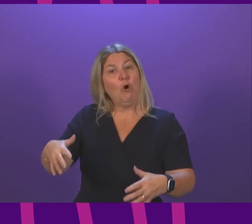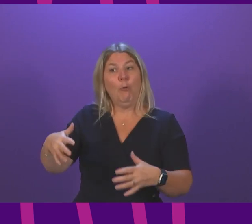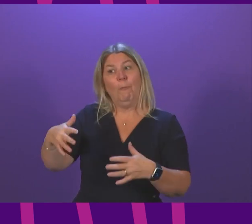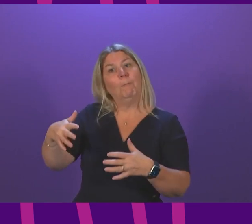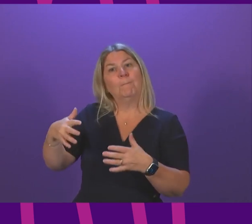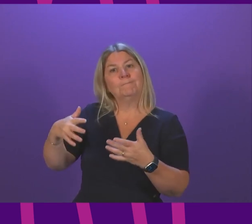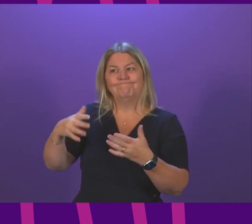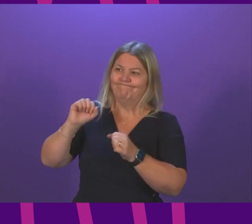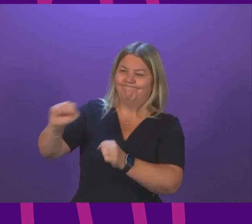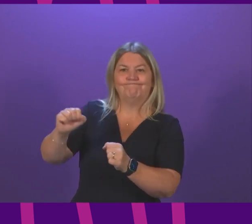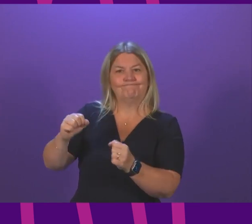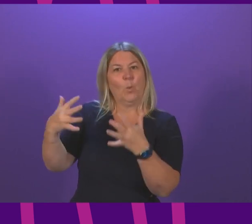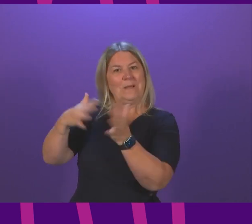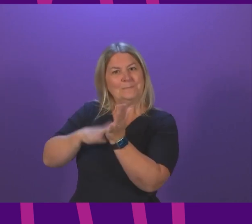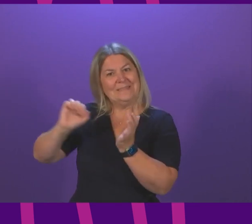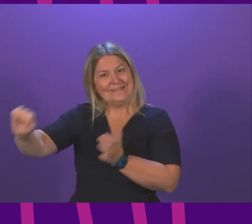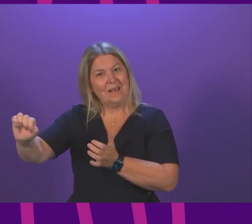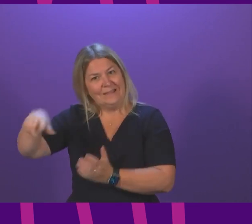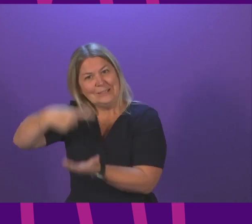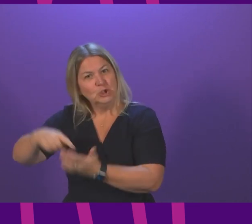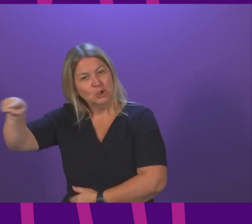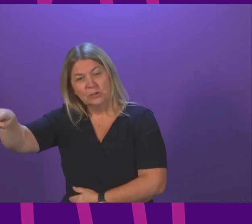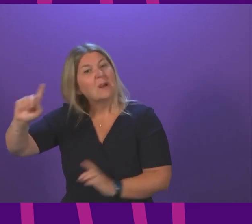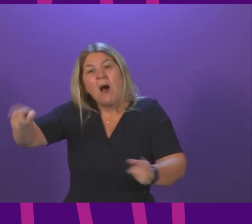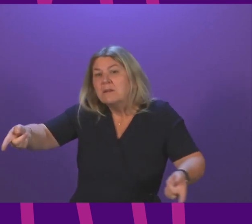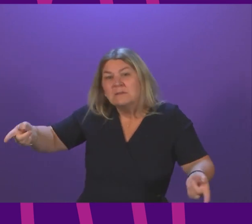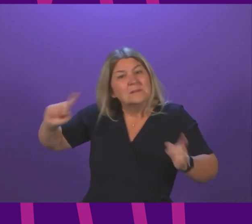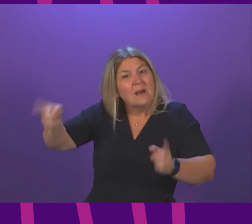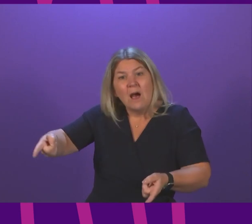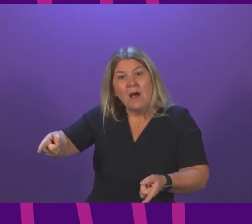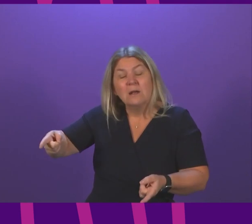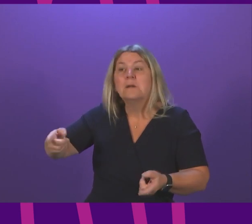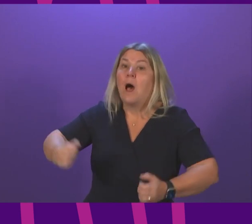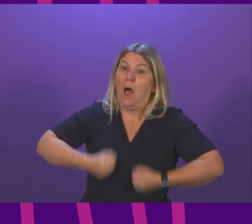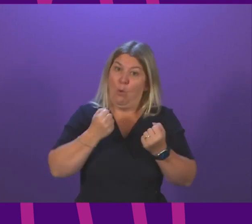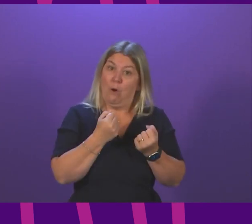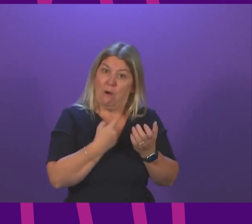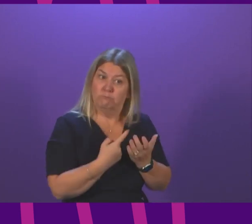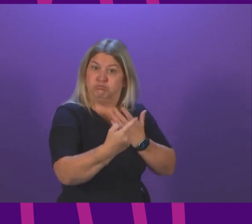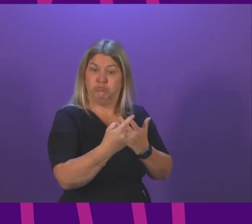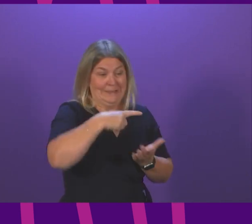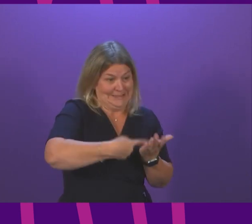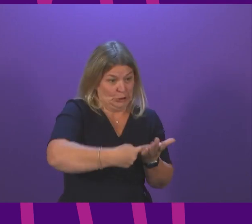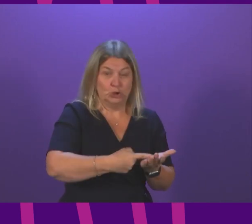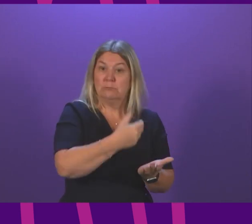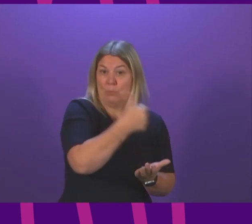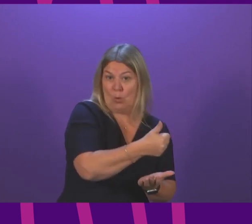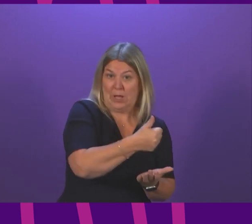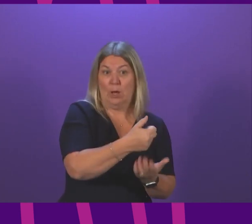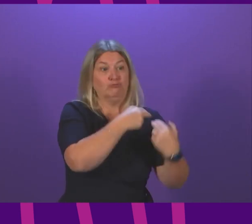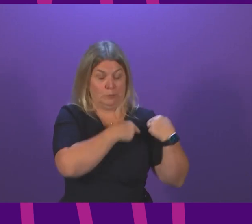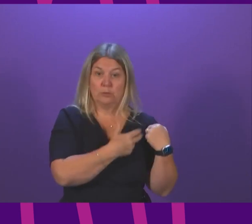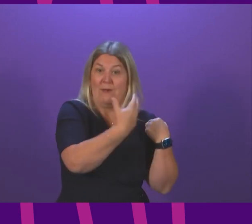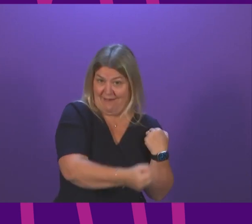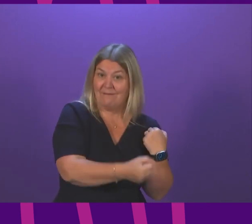budget. It simply is not possible without hitting the devolved responsibilities that we have the responsibility for